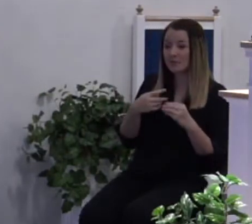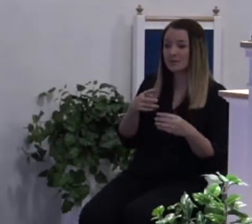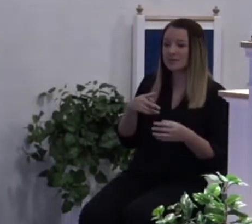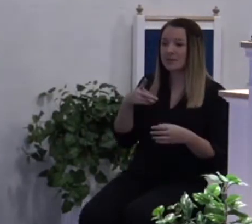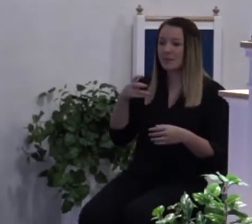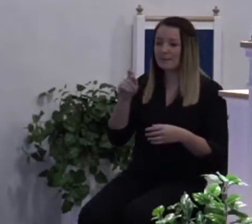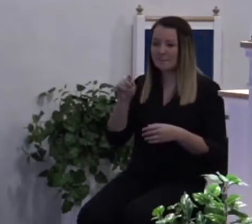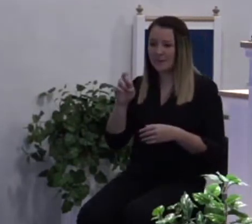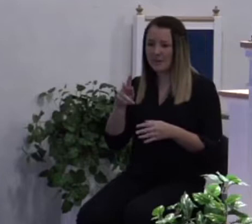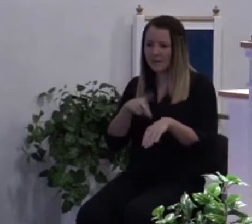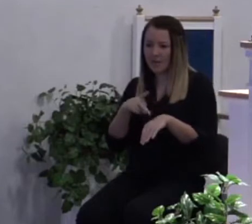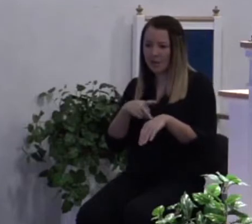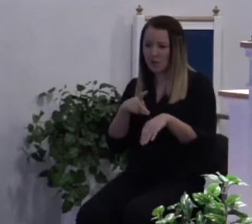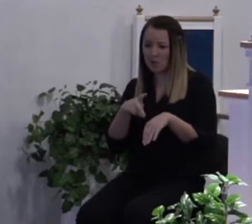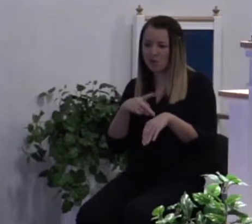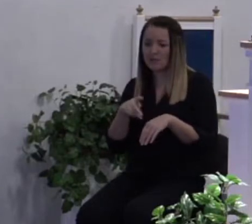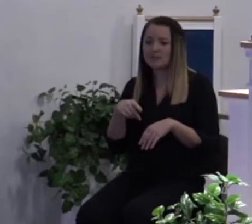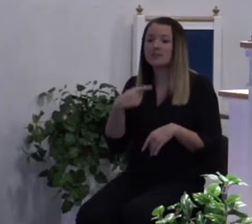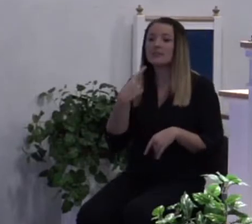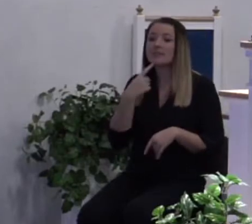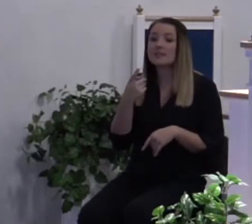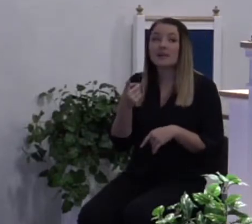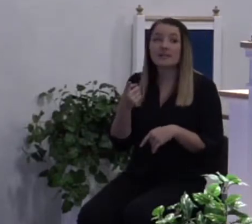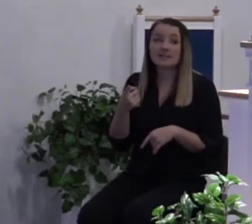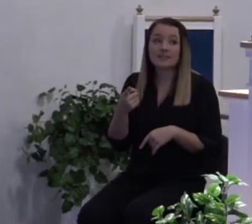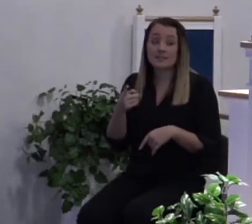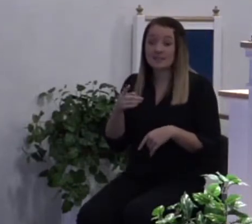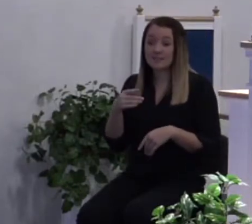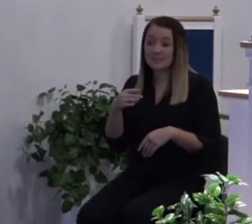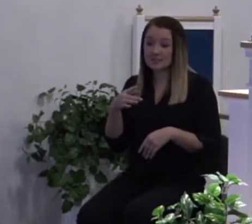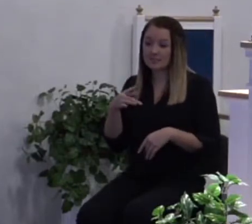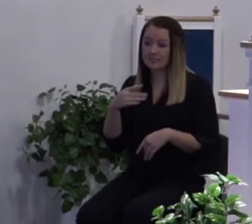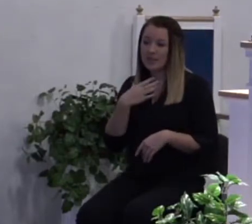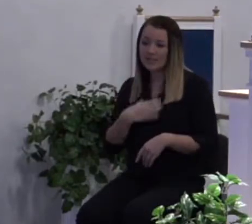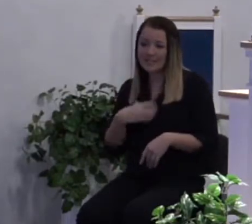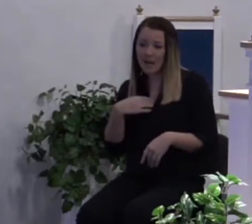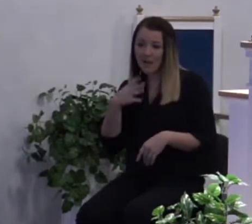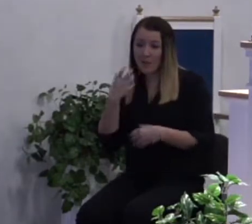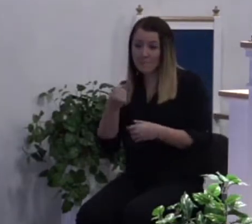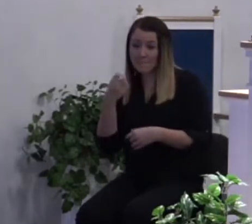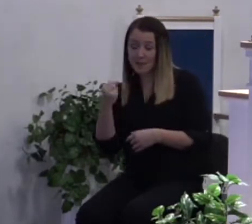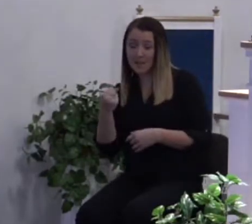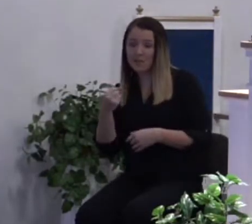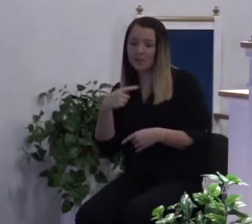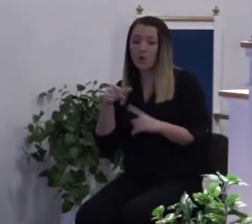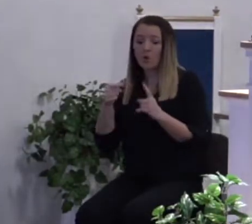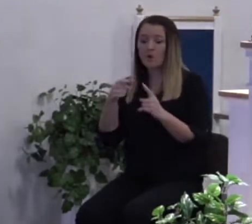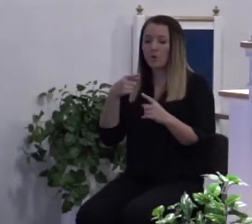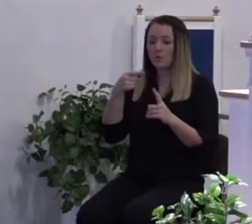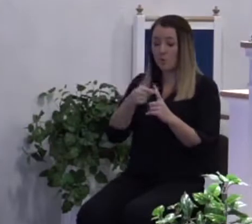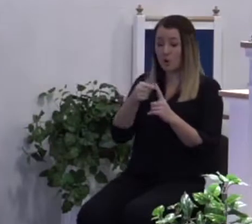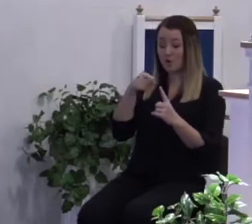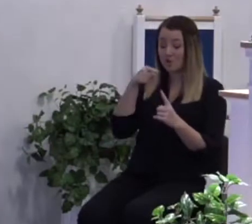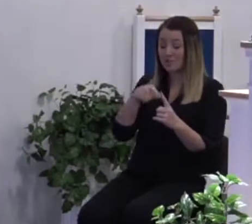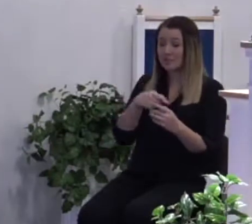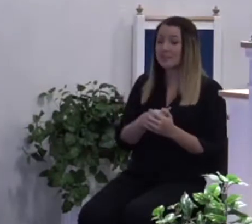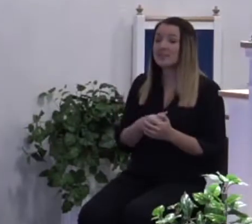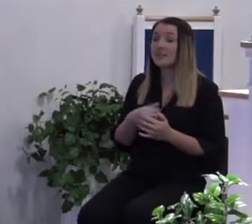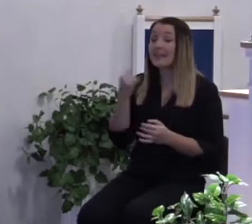this up. He says desire the sincere milk of the word. And so if you want